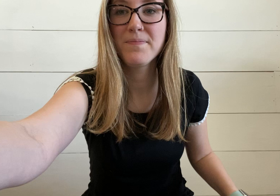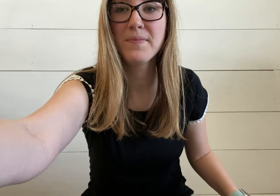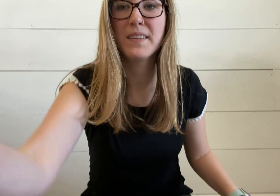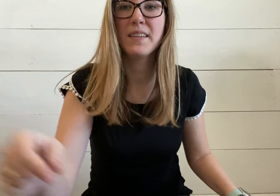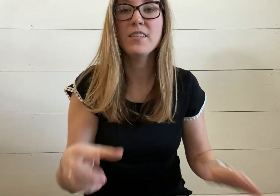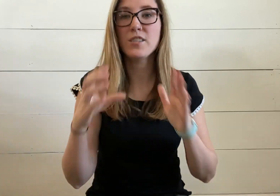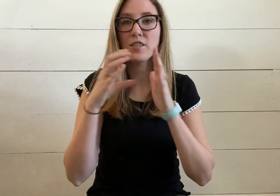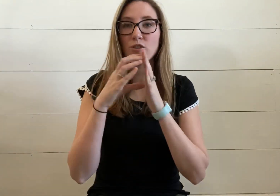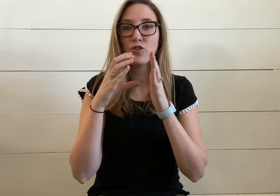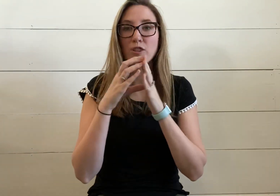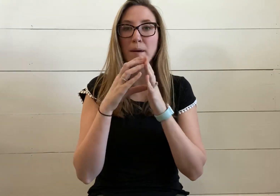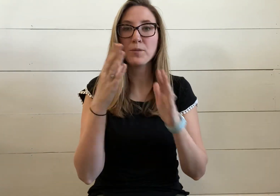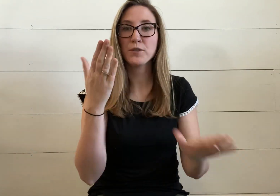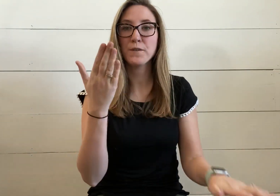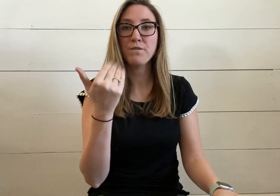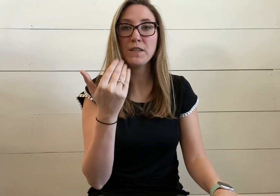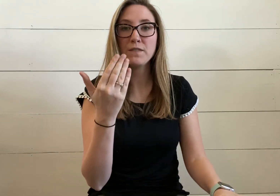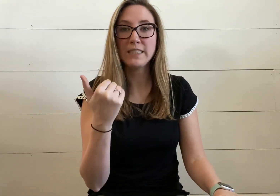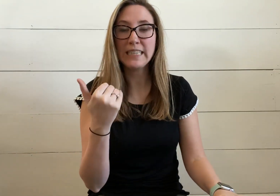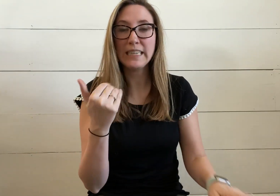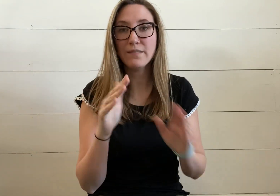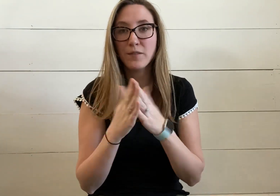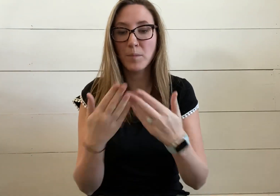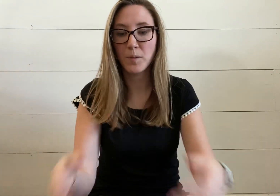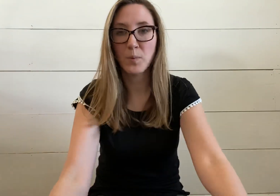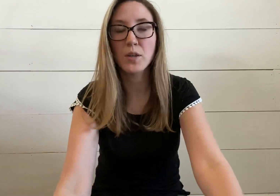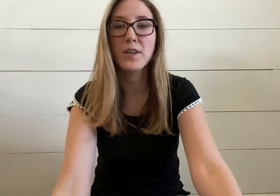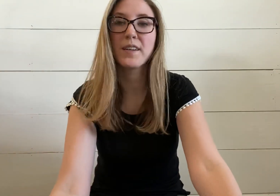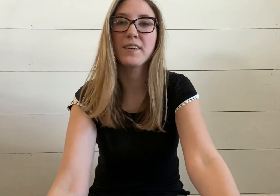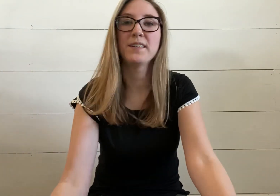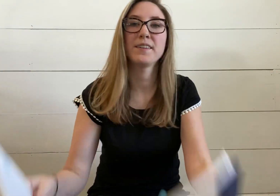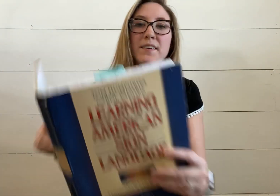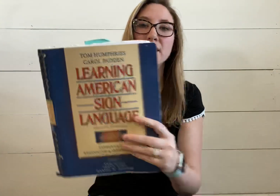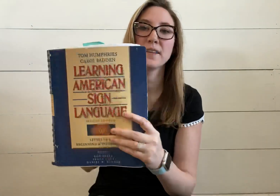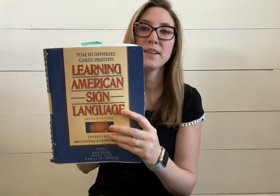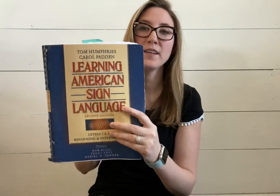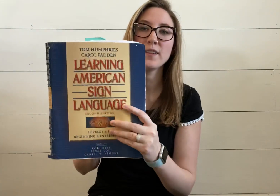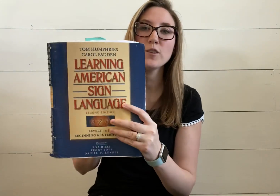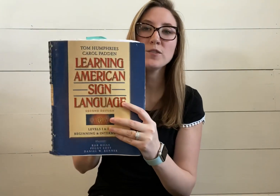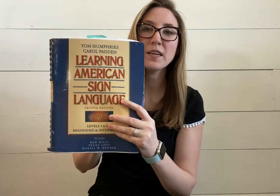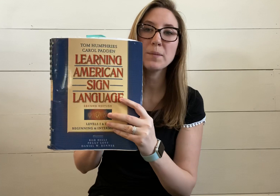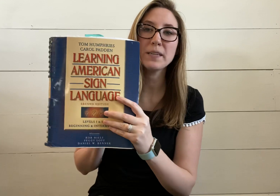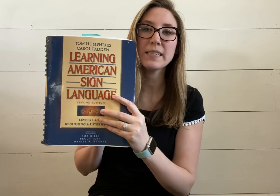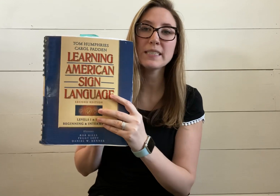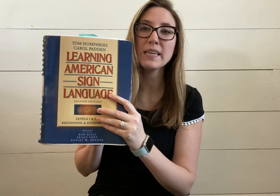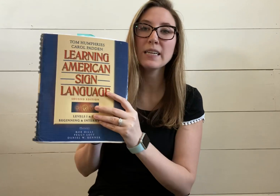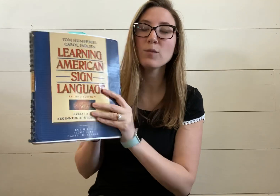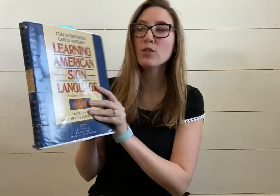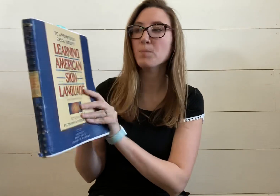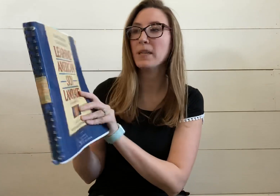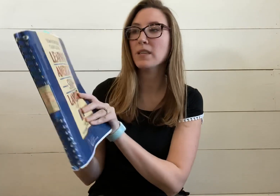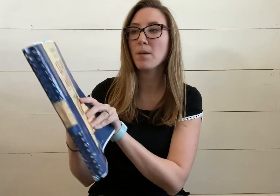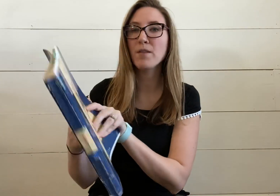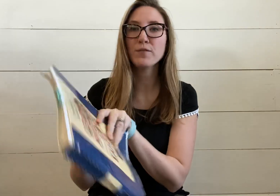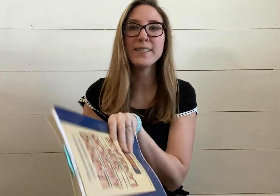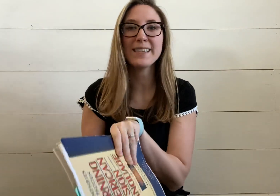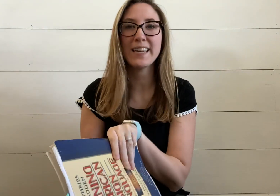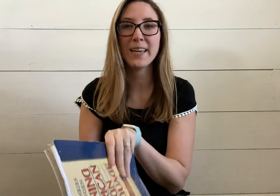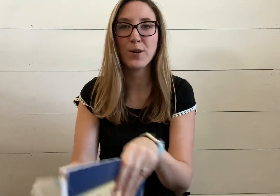This is chapter 15 from the book Learning American Sign Language by Tom Humphreys and Carol